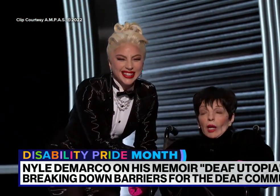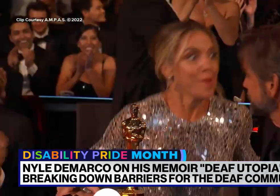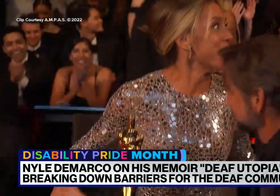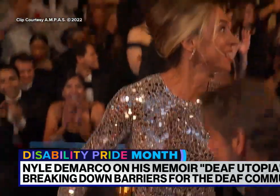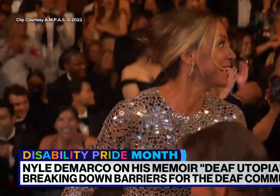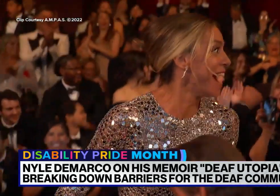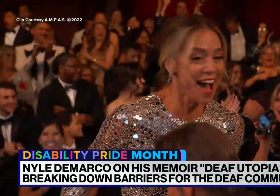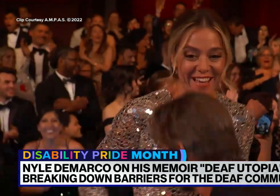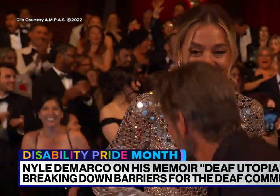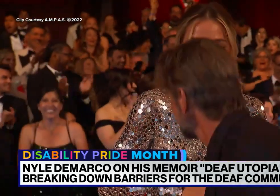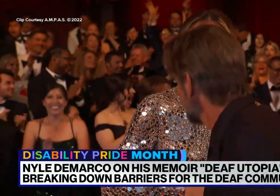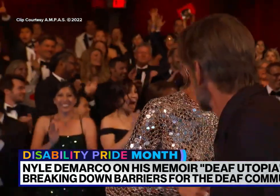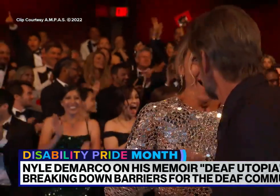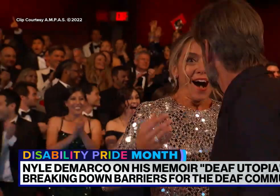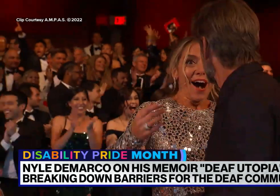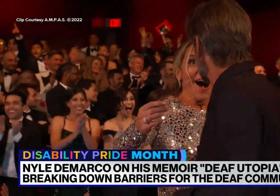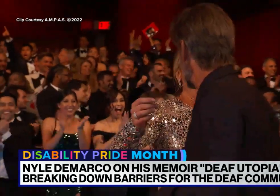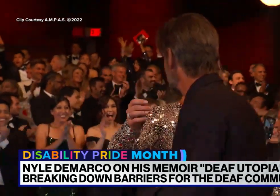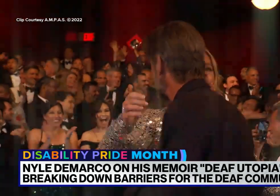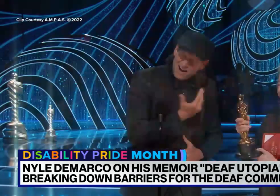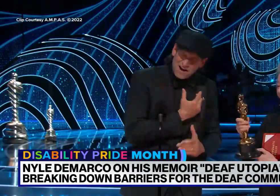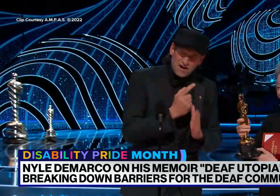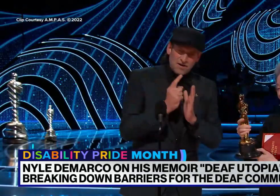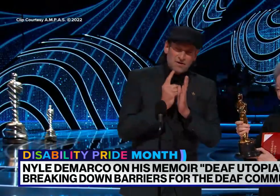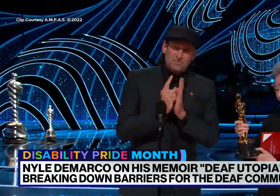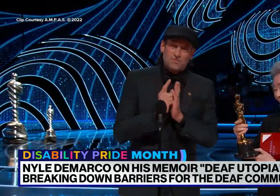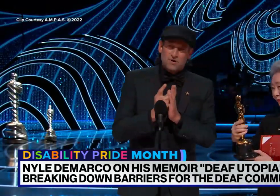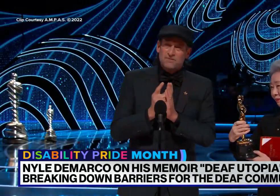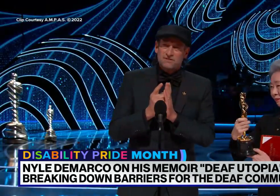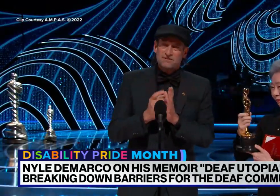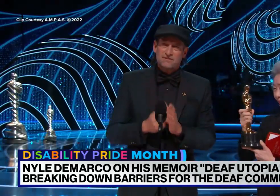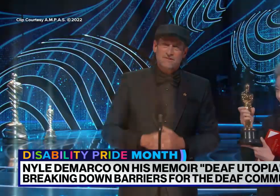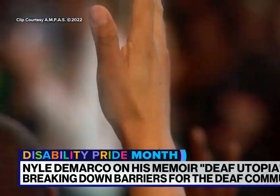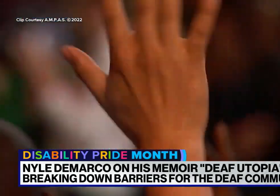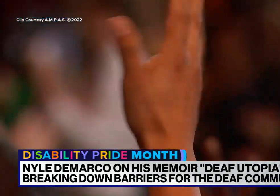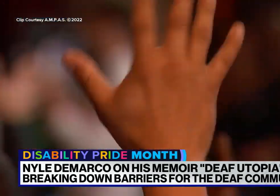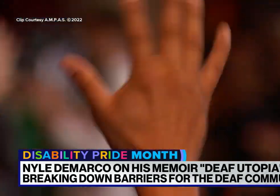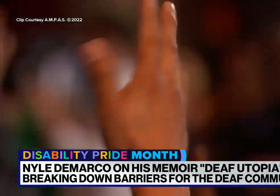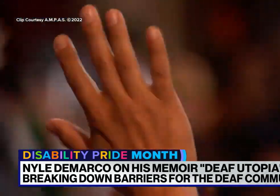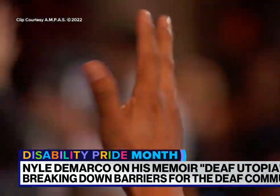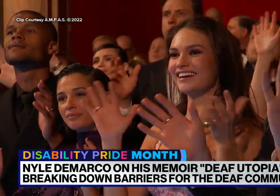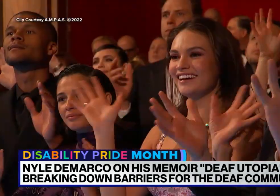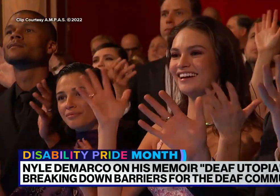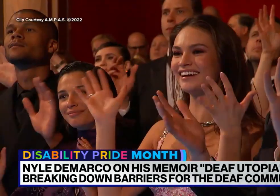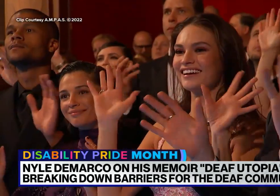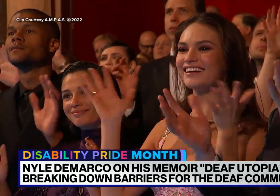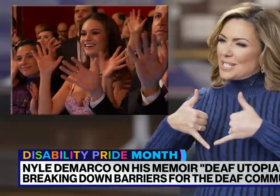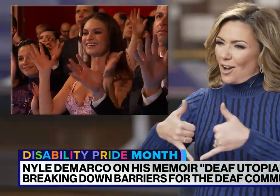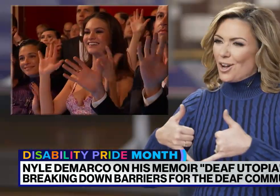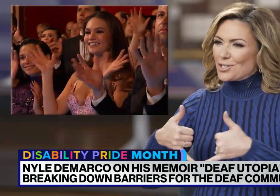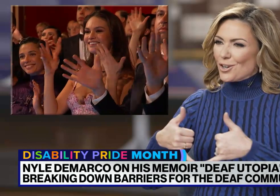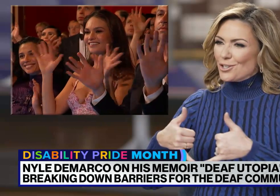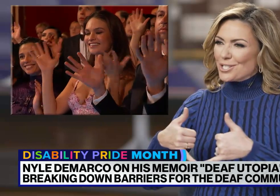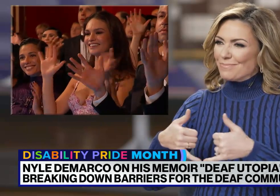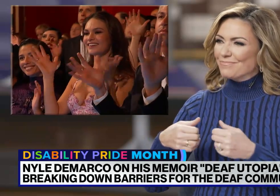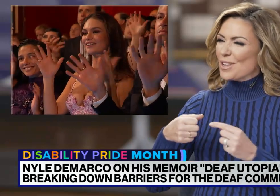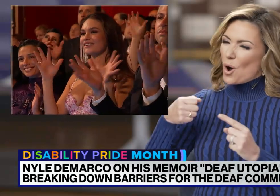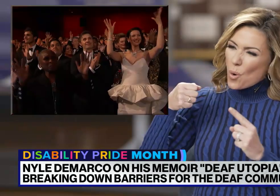Within a changing industry... This is our moment. It's a sign of the times. Was the Oscars a